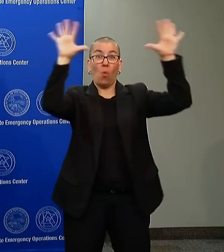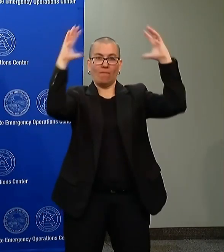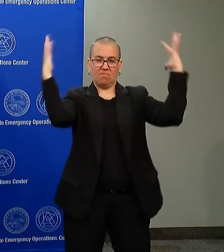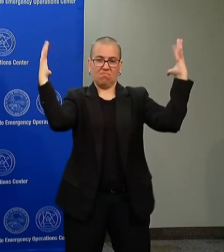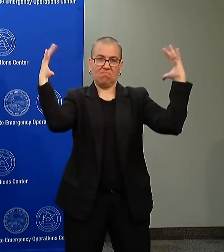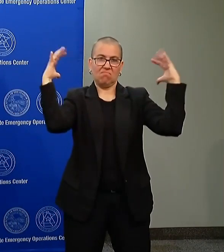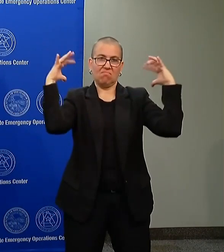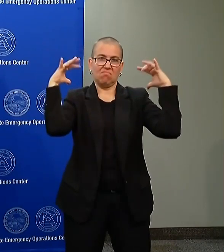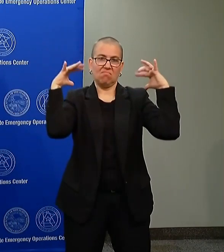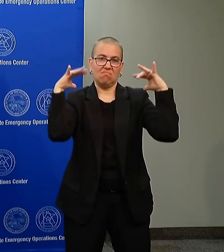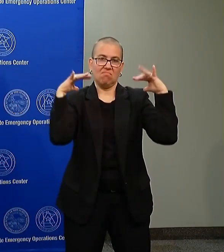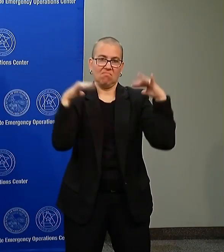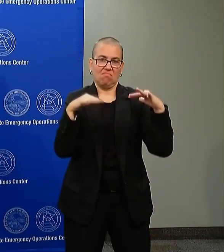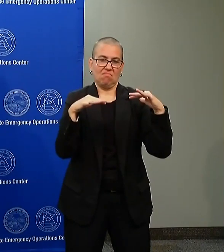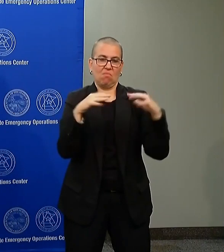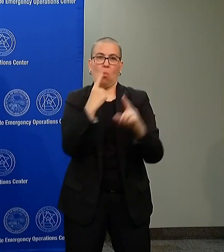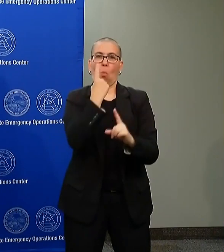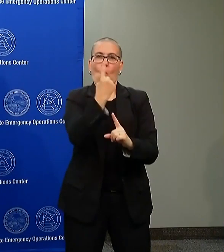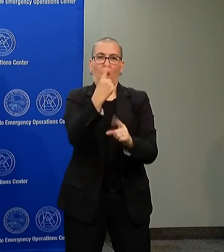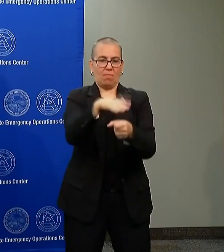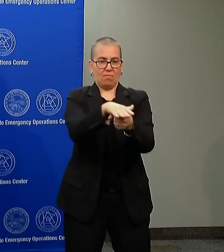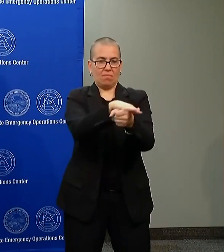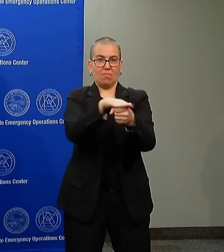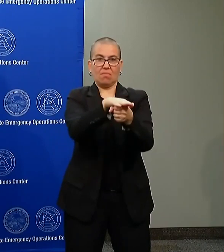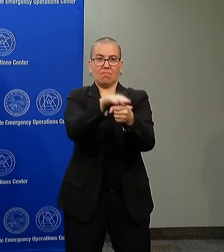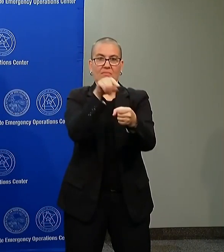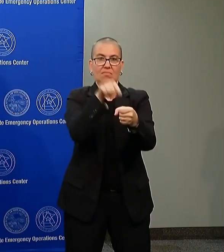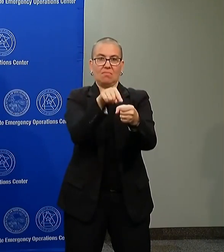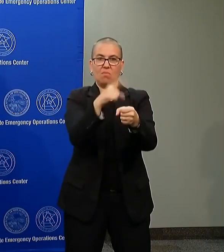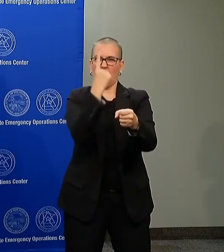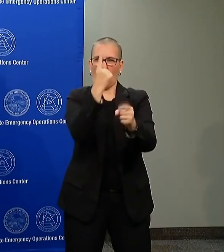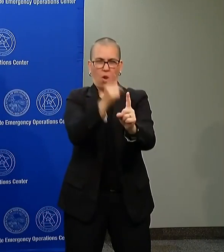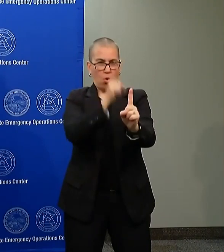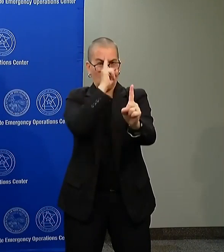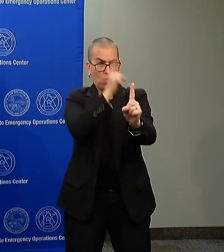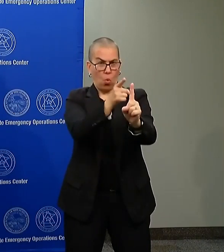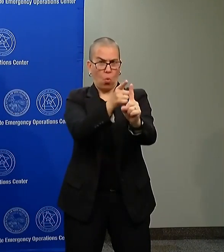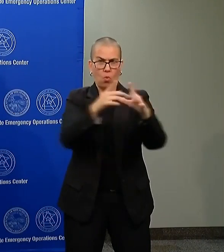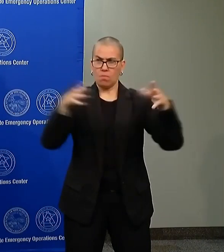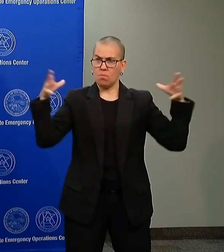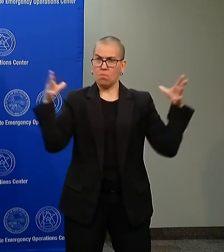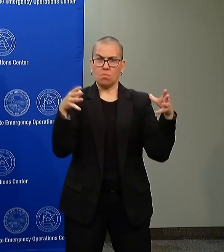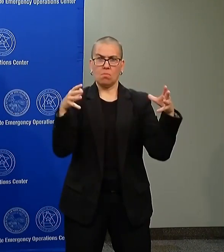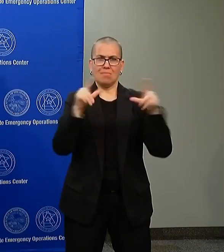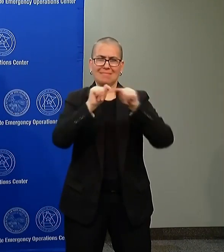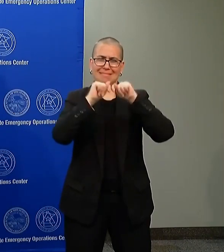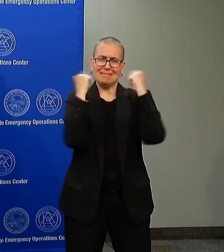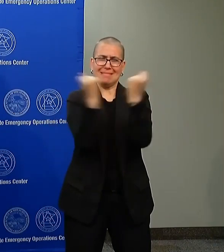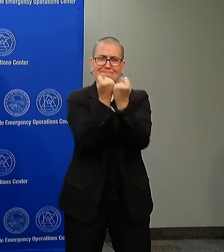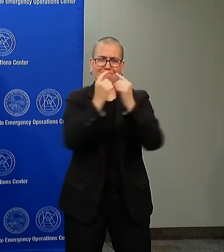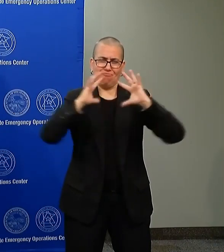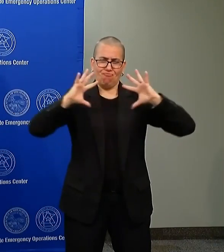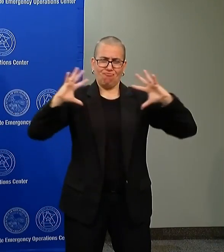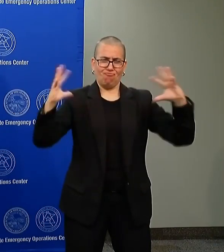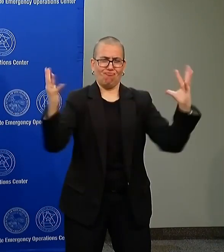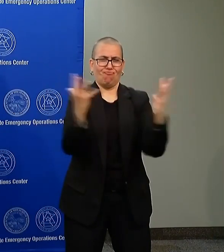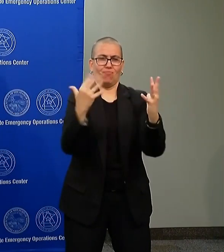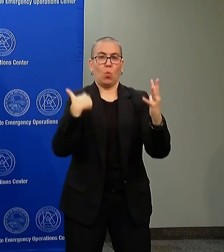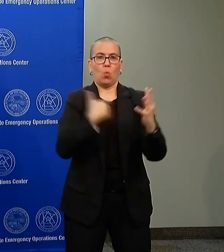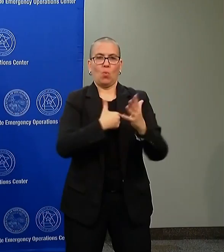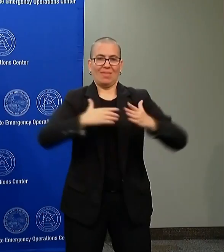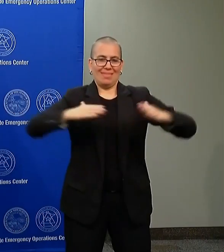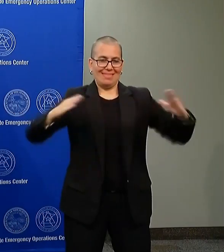We are working together under a unified command to make sure that we can be out there to keep the peace.